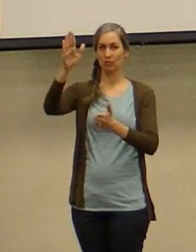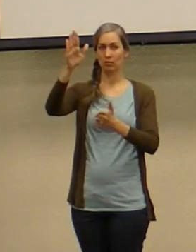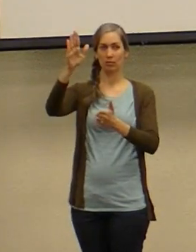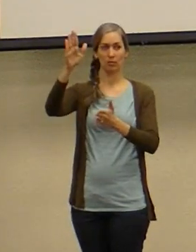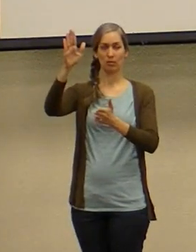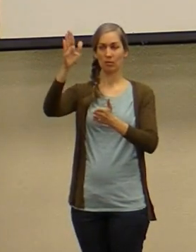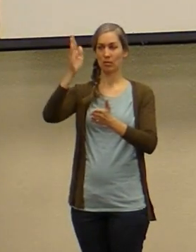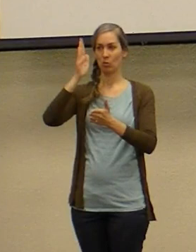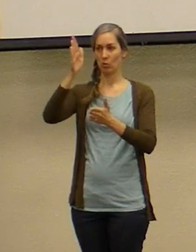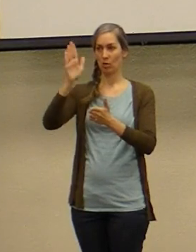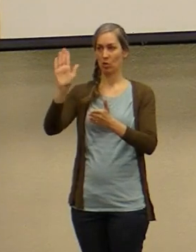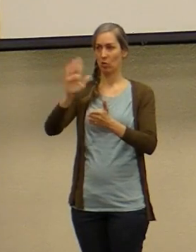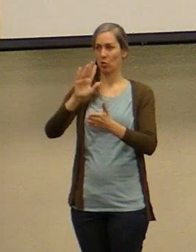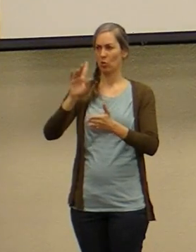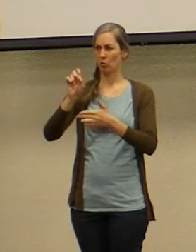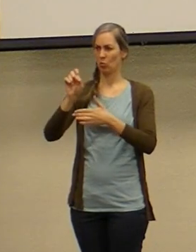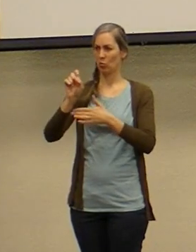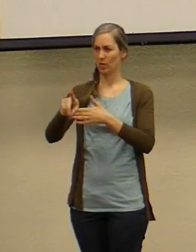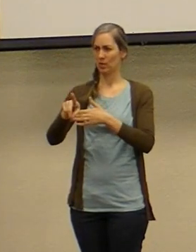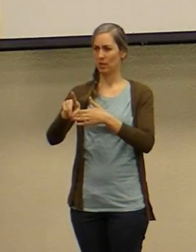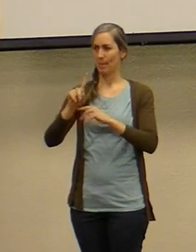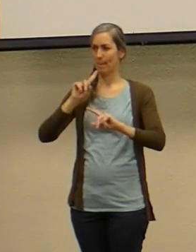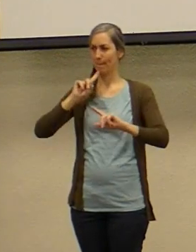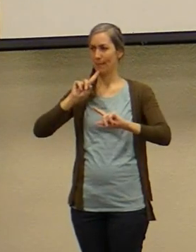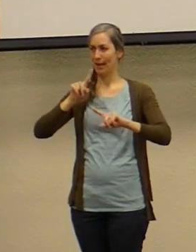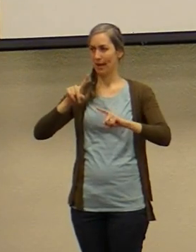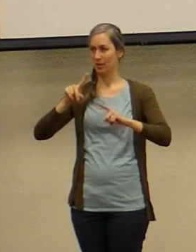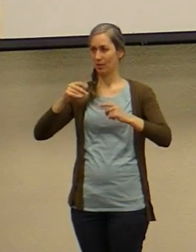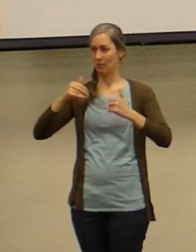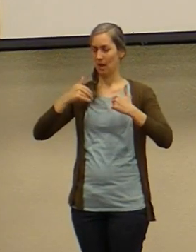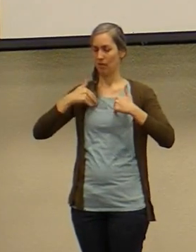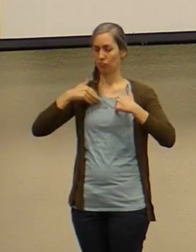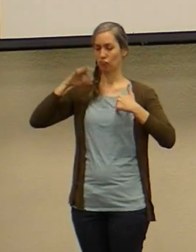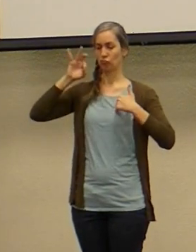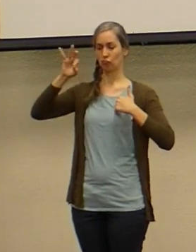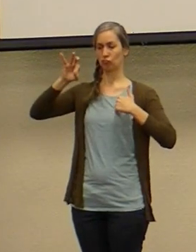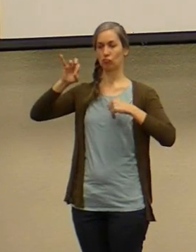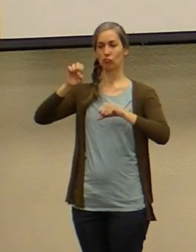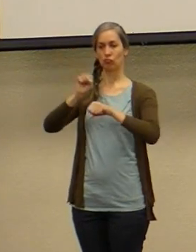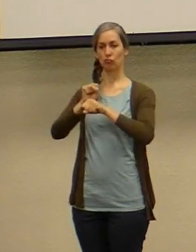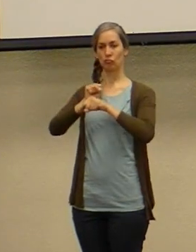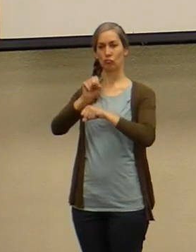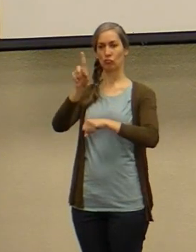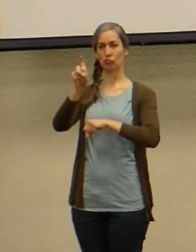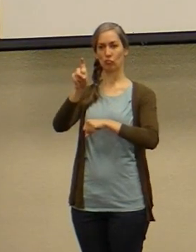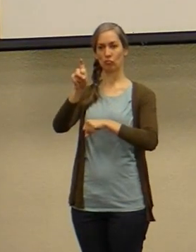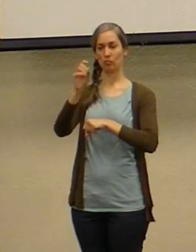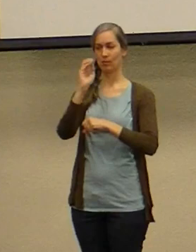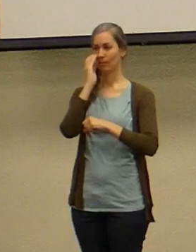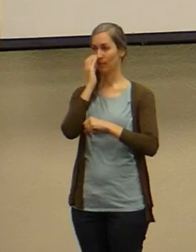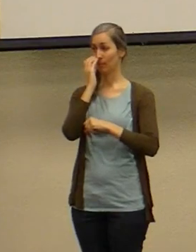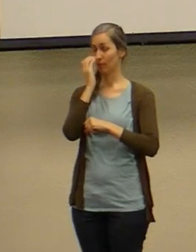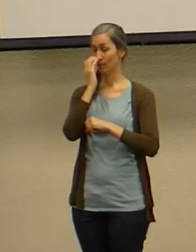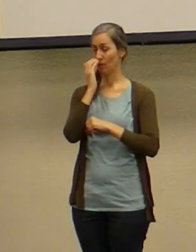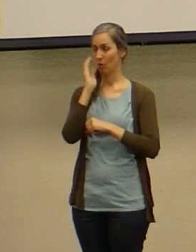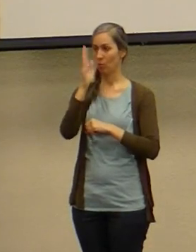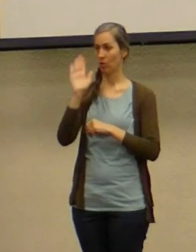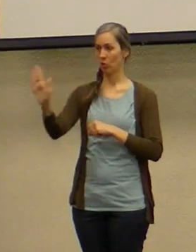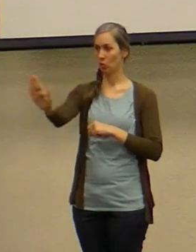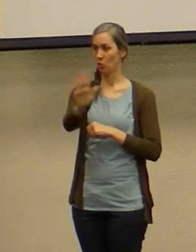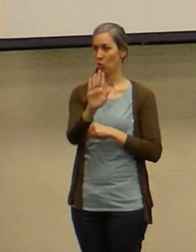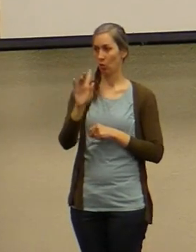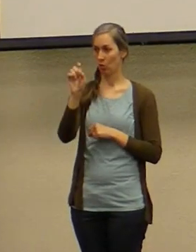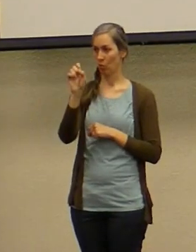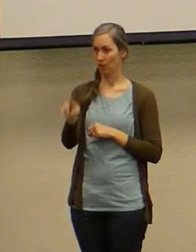will your question get answered by having a pulpit job will your question be answered by